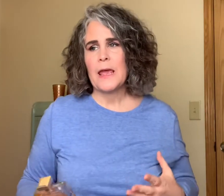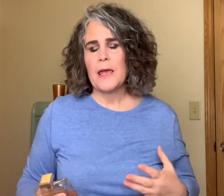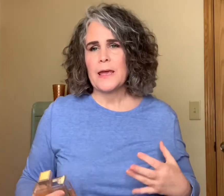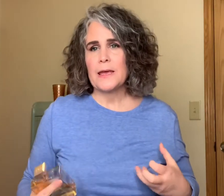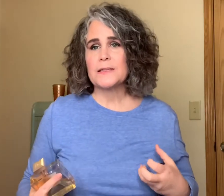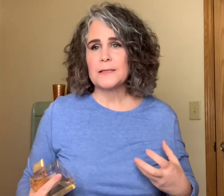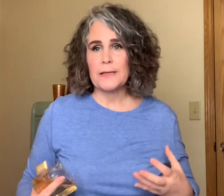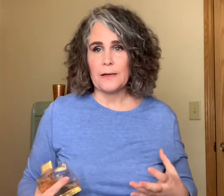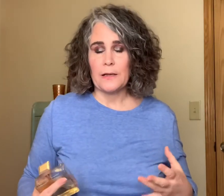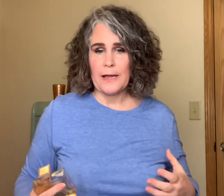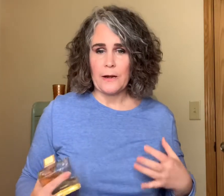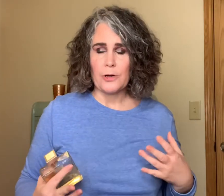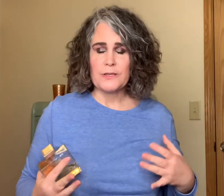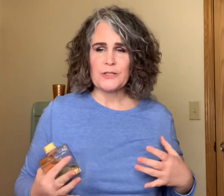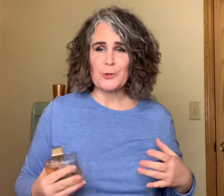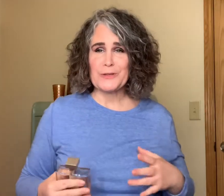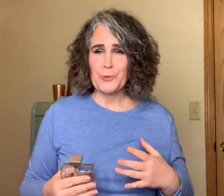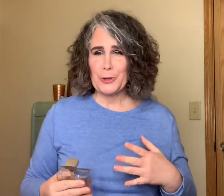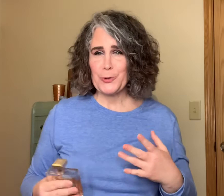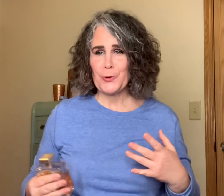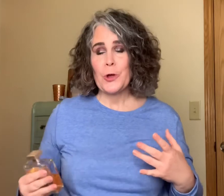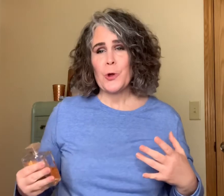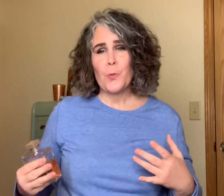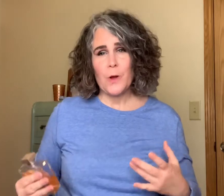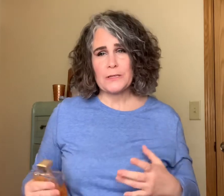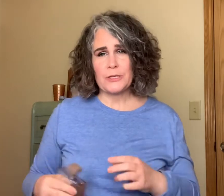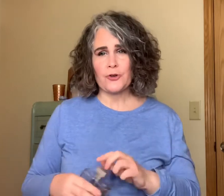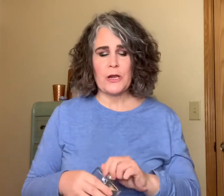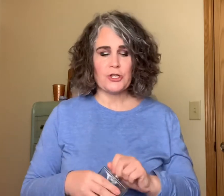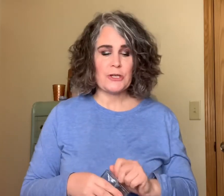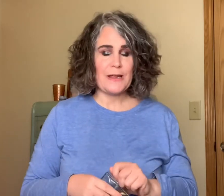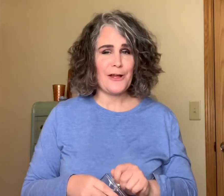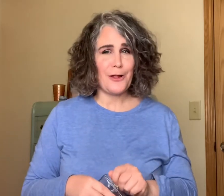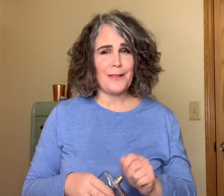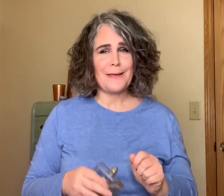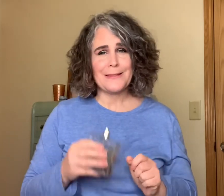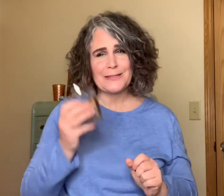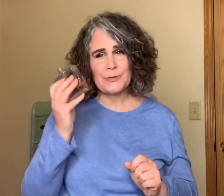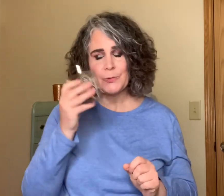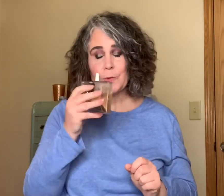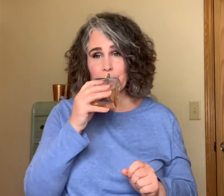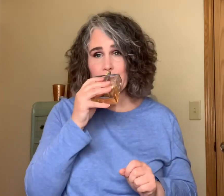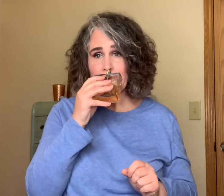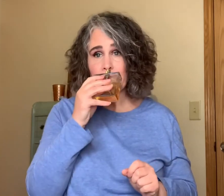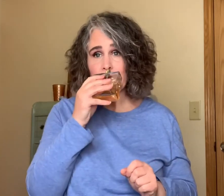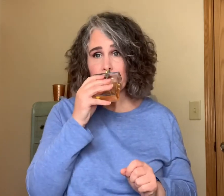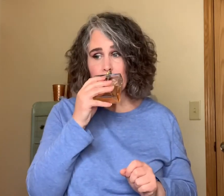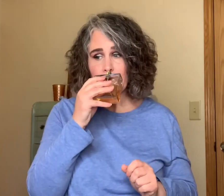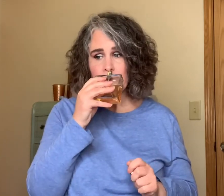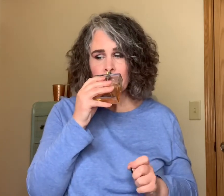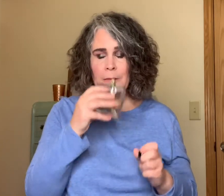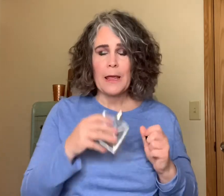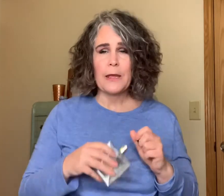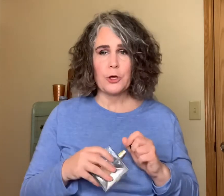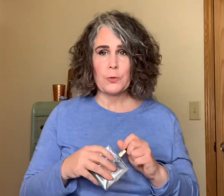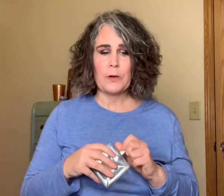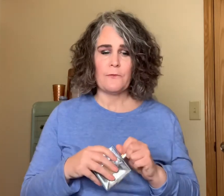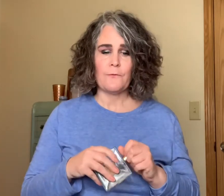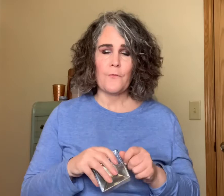it's a little lighter so someone who wants to try Chanel this would be definitely be a good one for